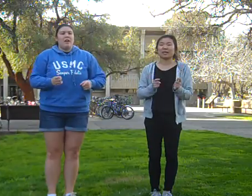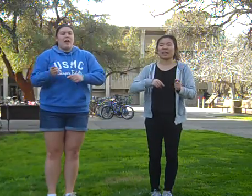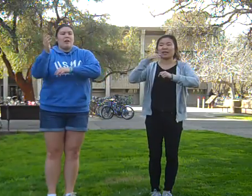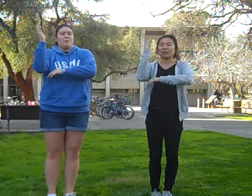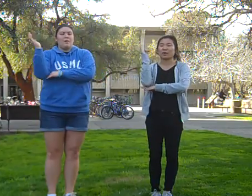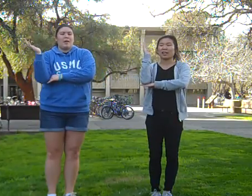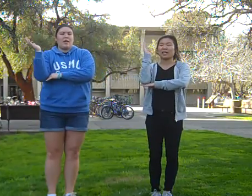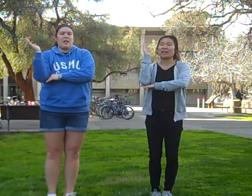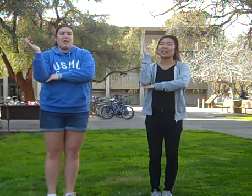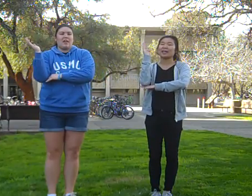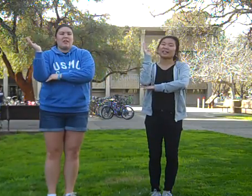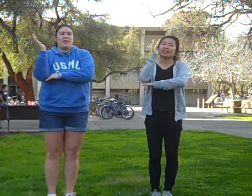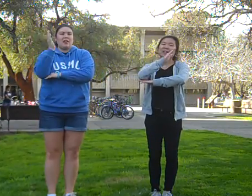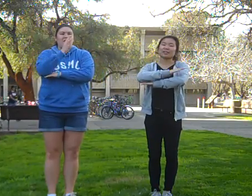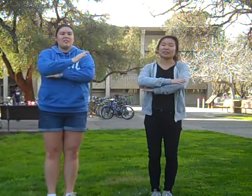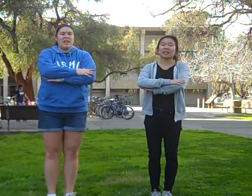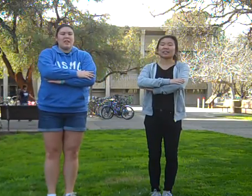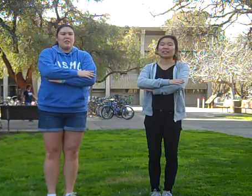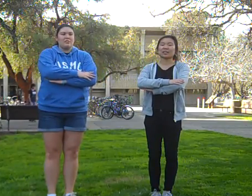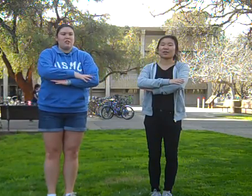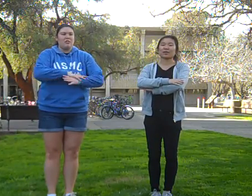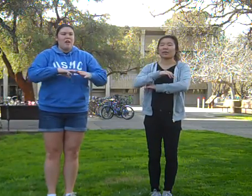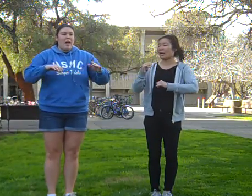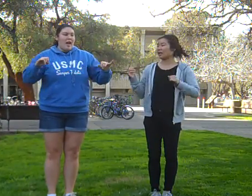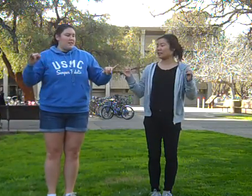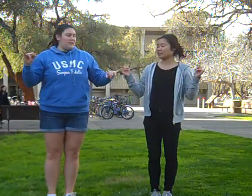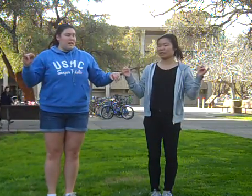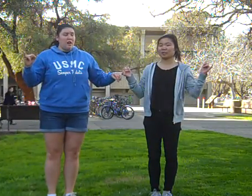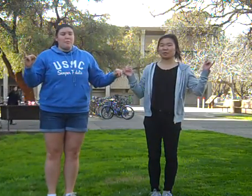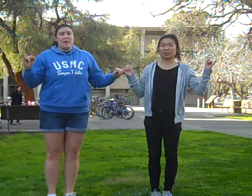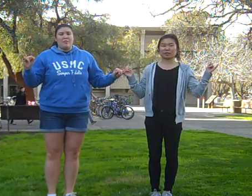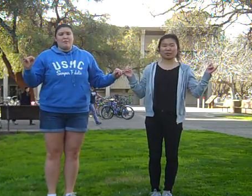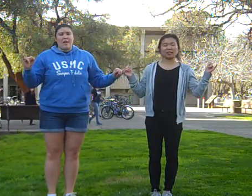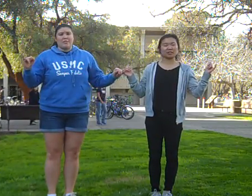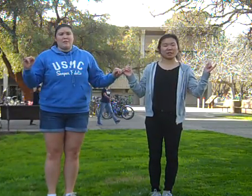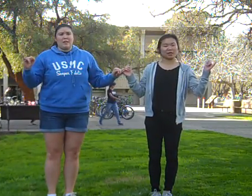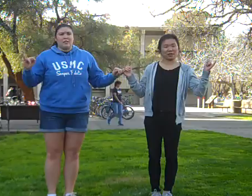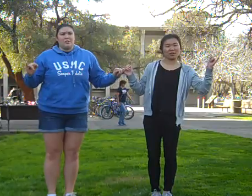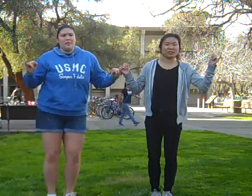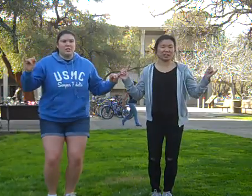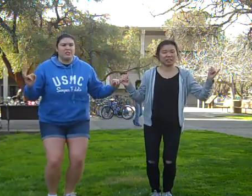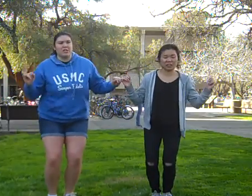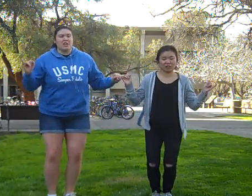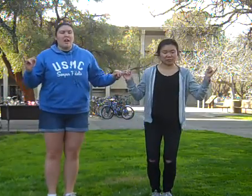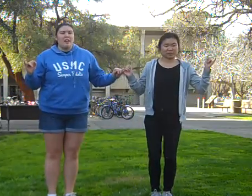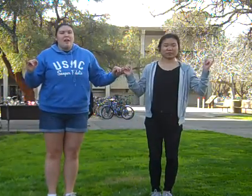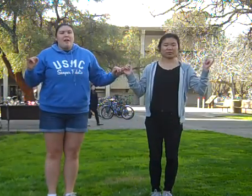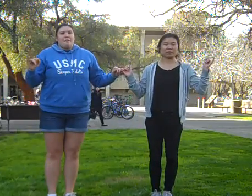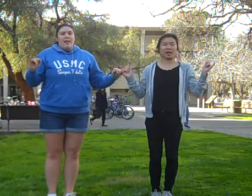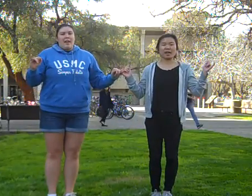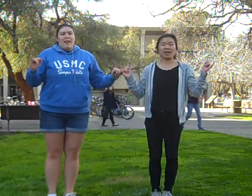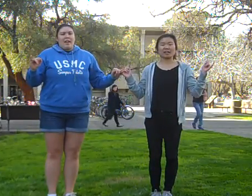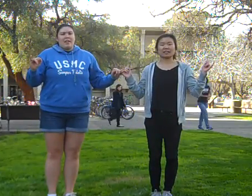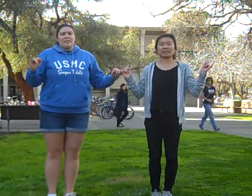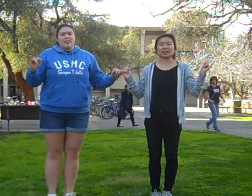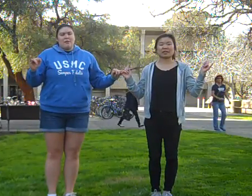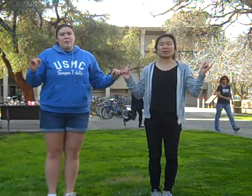And when another day is through, I'll still be friends with you. Cha-cha-cha. Friends, I will